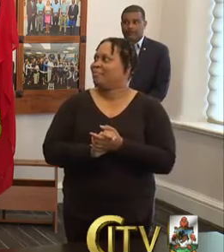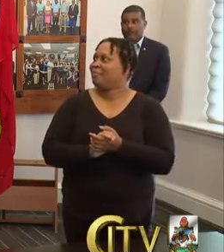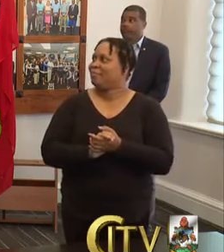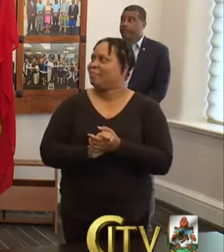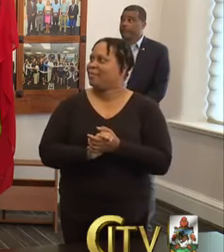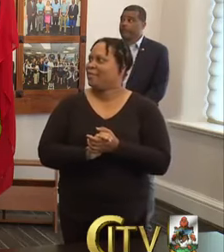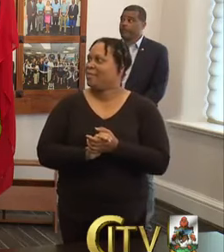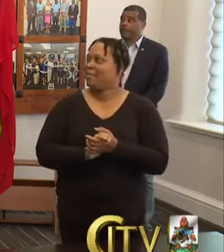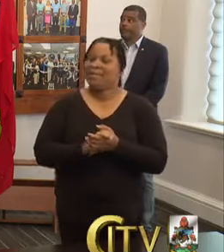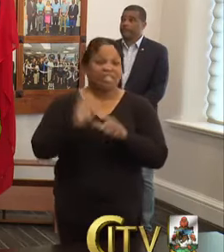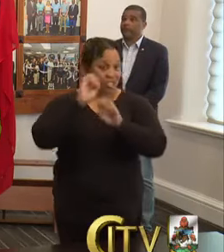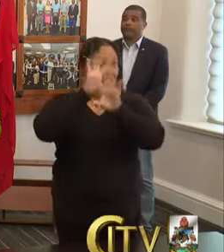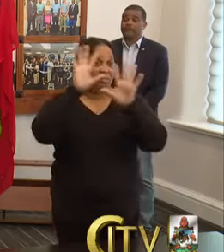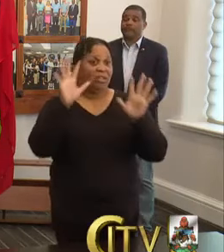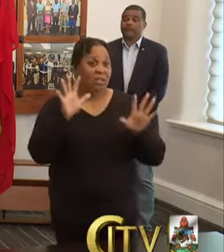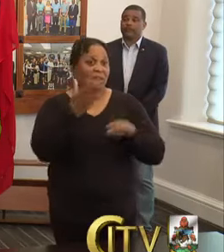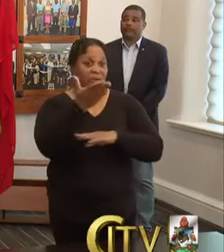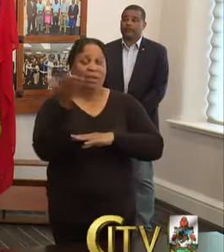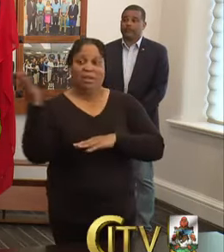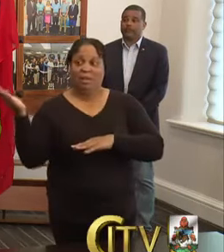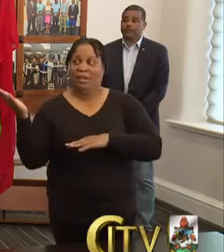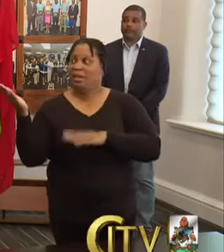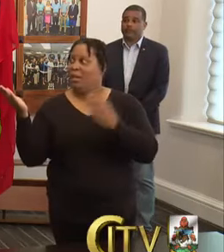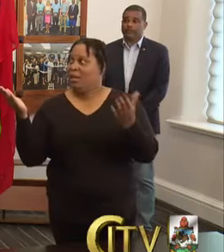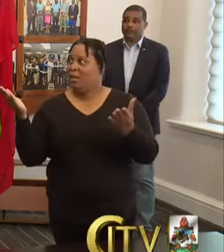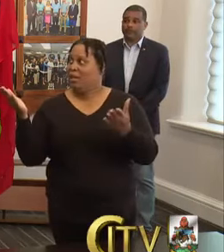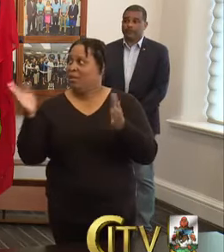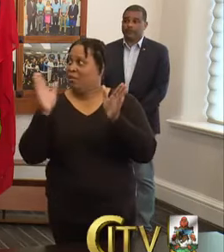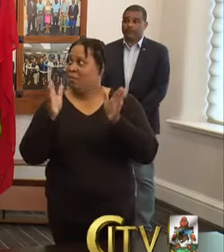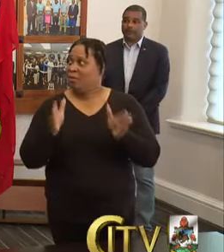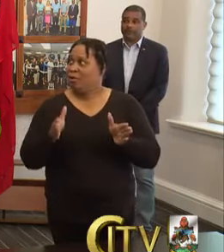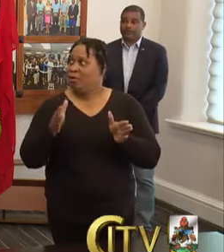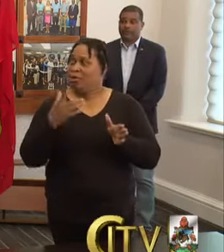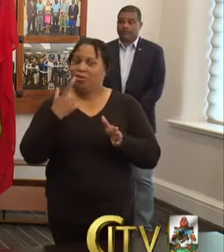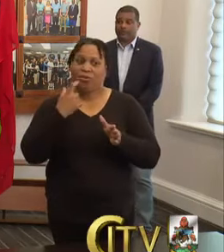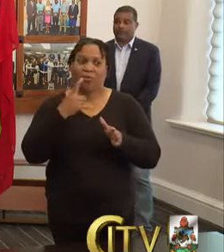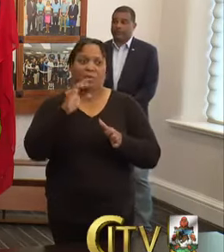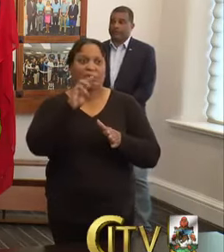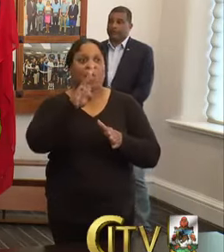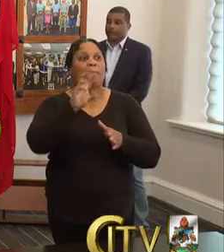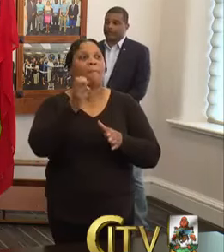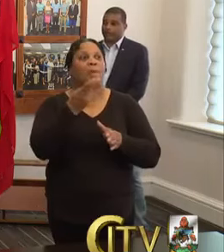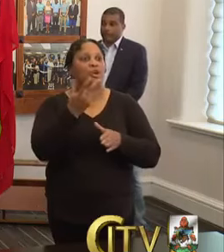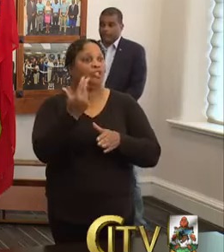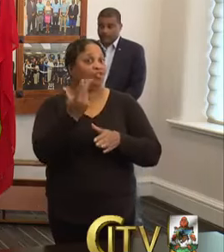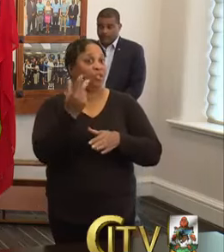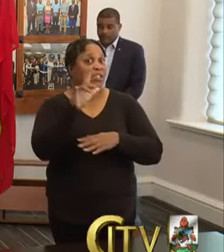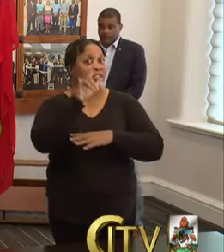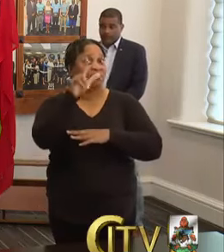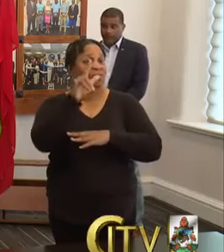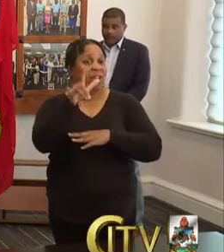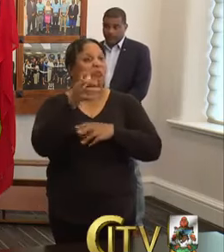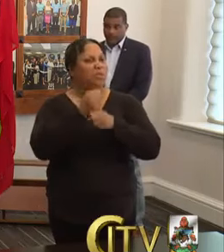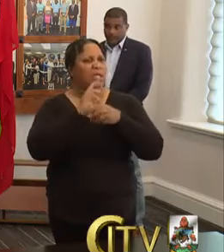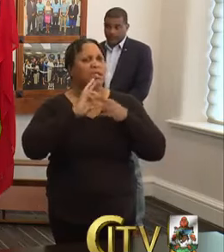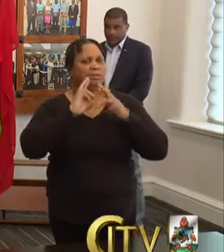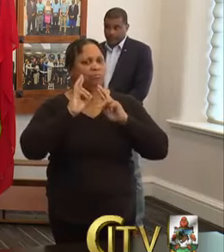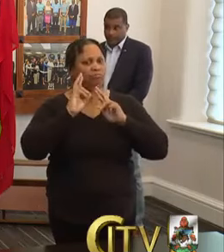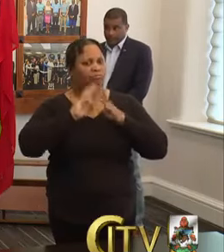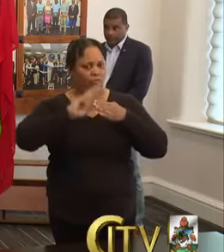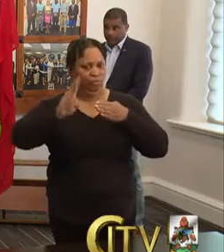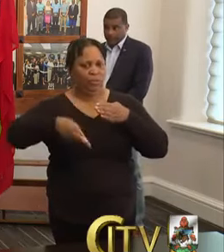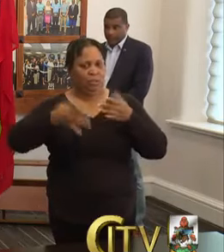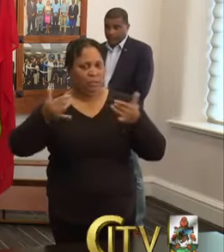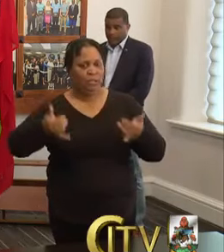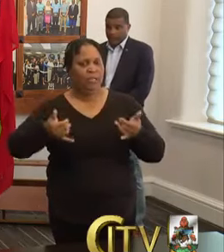for clarity, the person who would be on that March 13 flight with whom we received the results today, just as